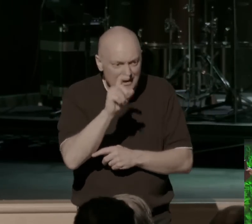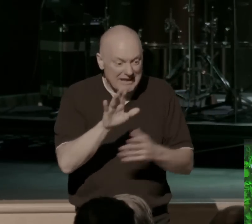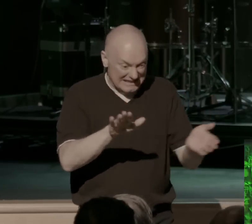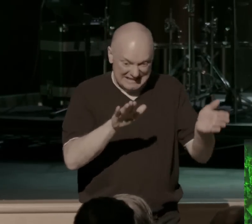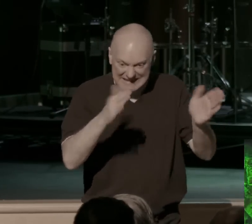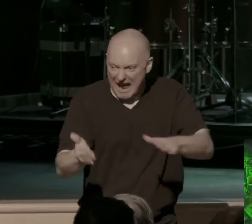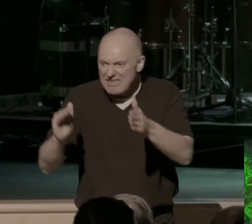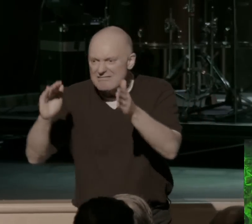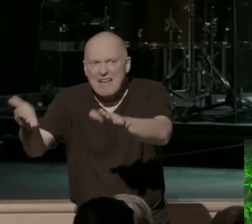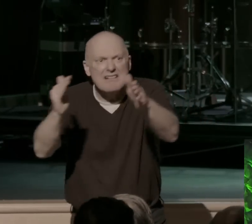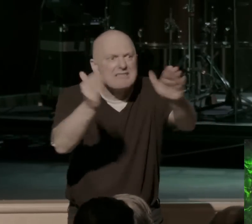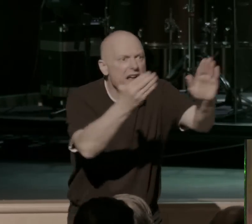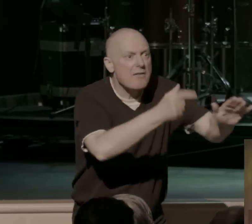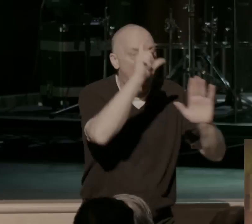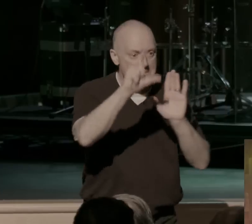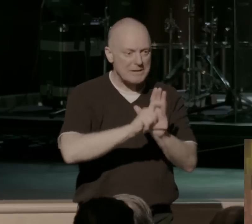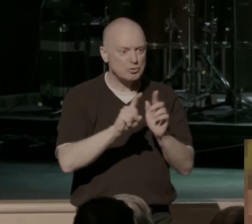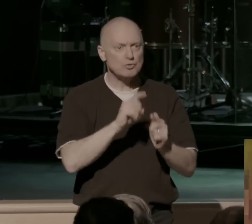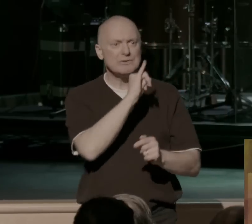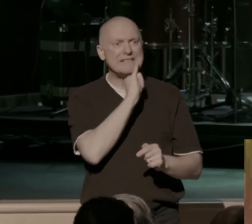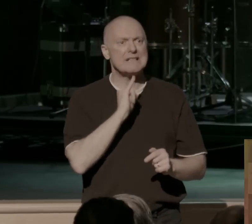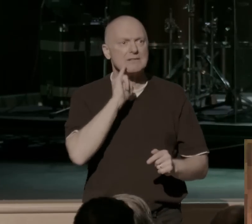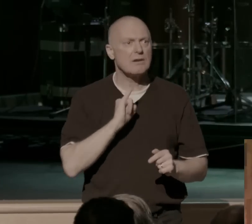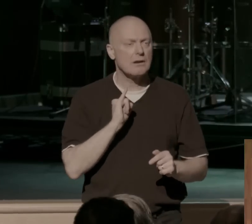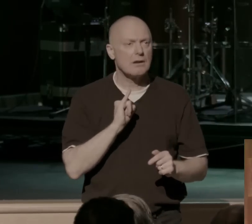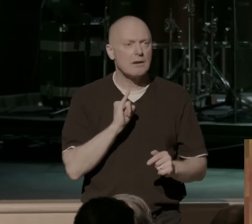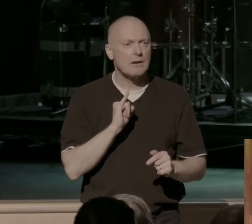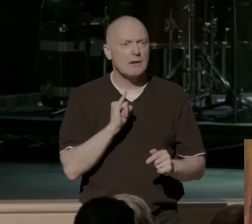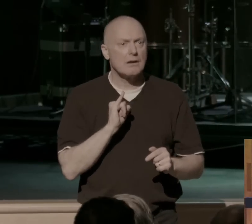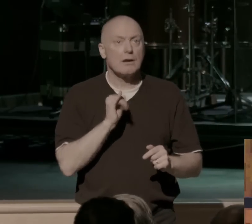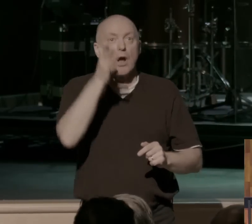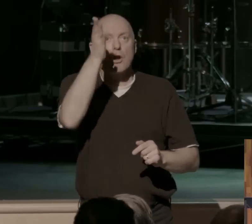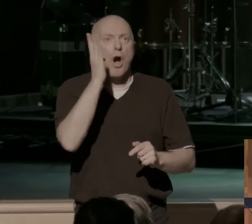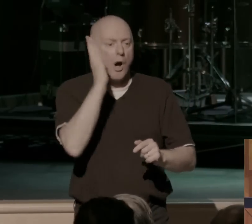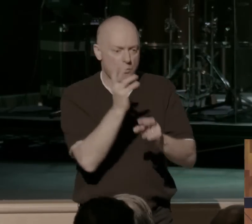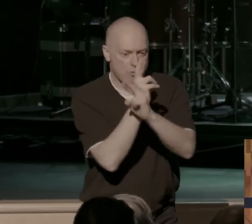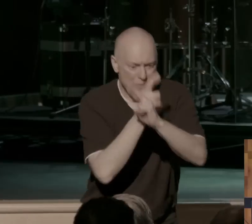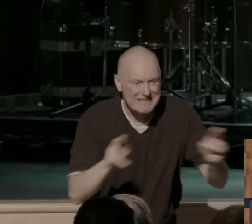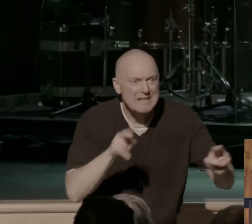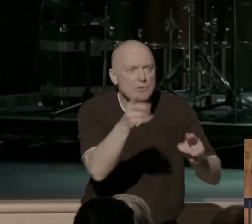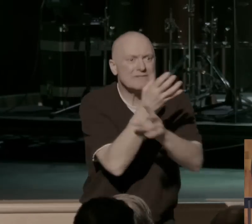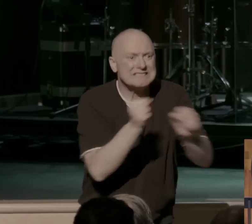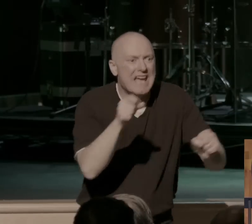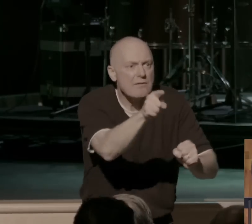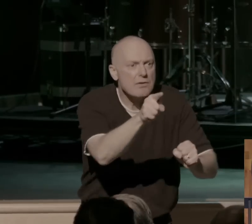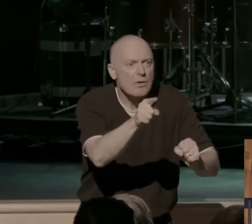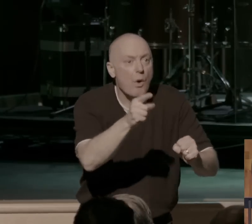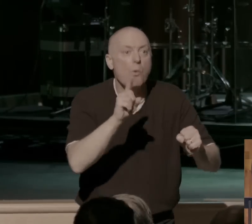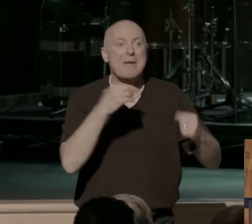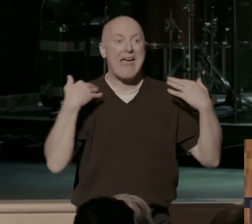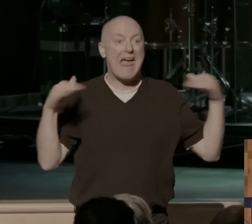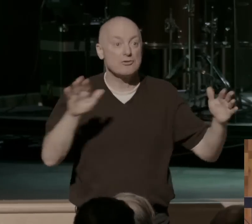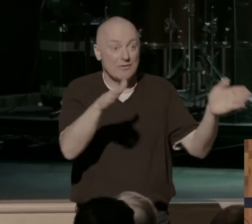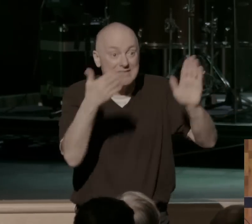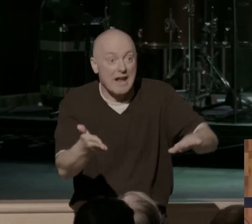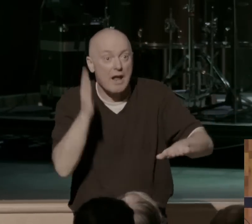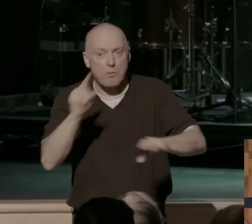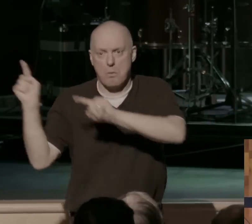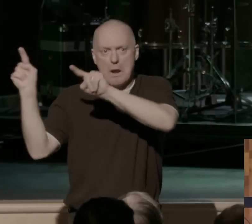gives this picture to the Israelites that God says, I'm going to come and redeem you and save you. says, there's going to be an angel of death that's going to come, and it's going to go